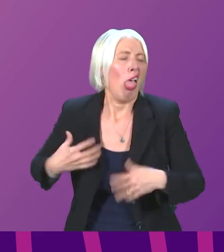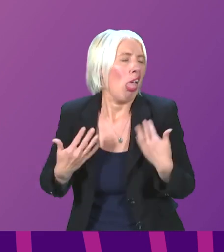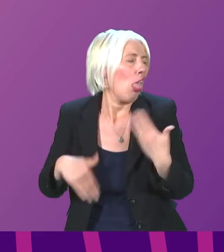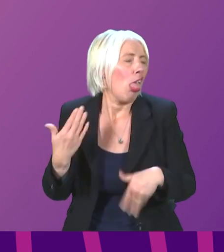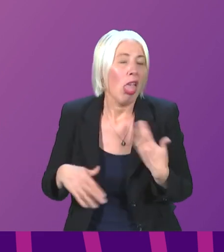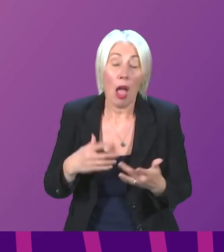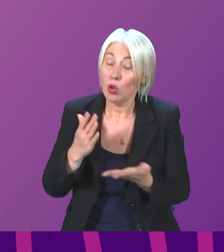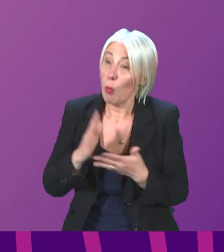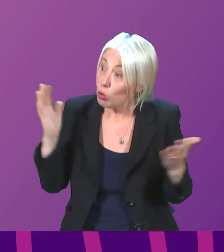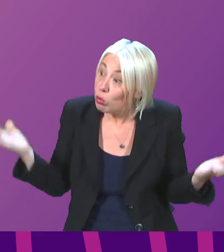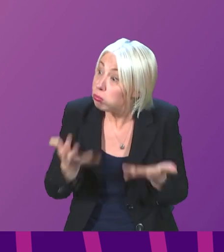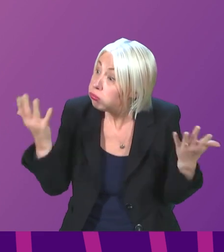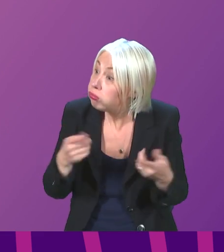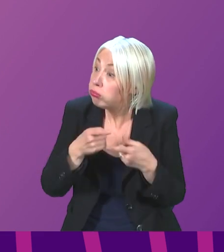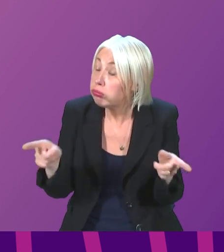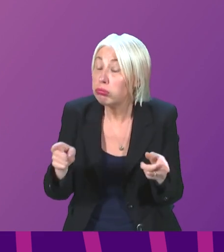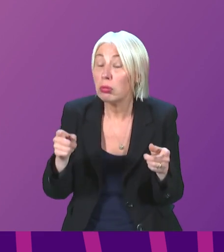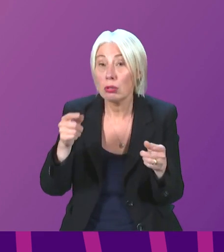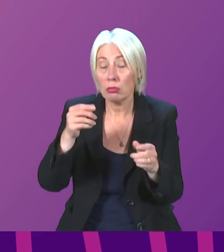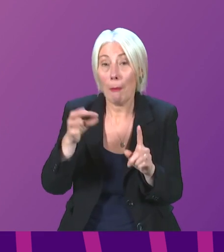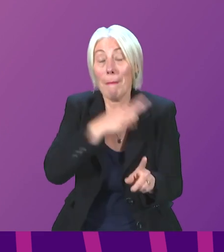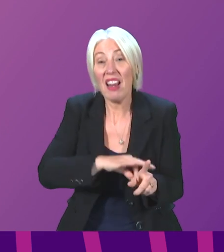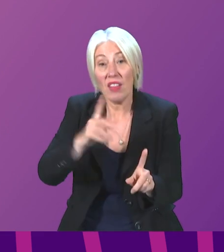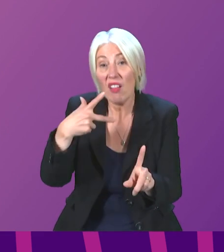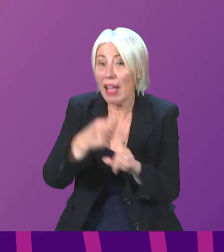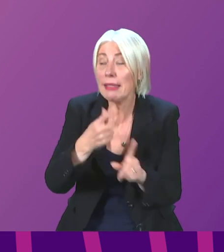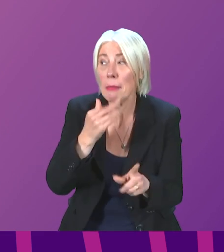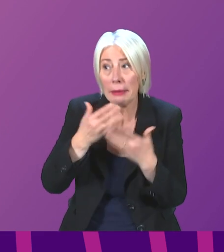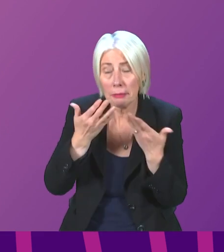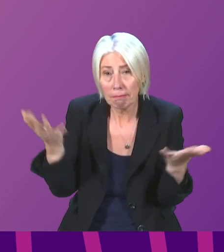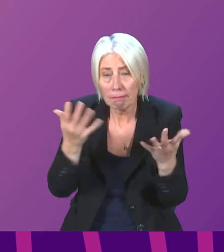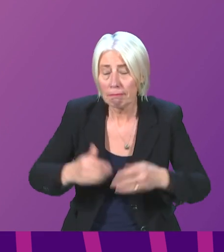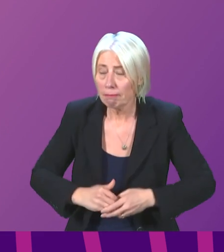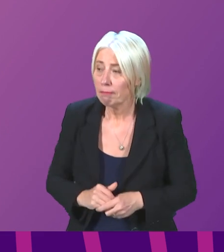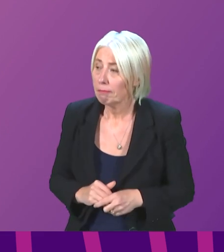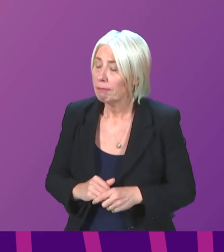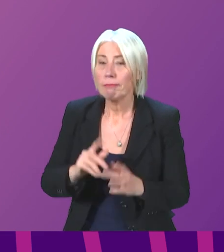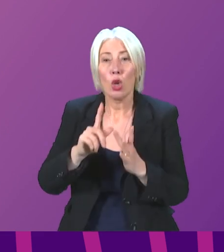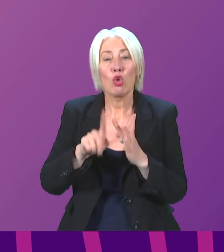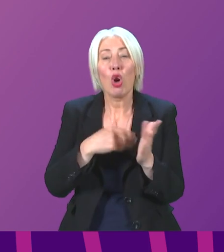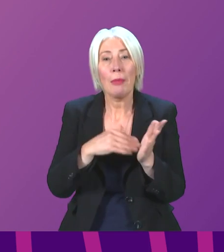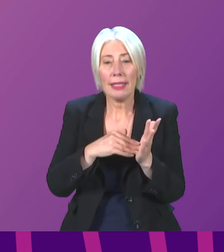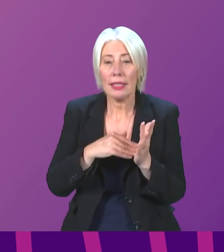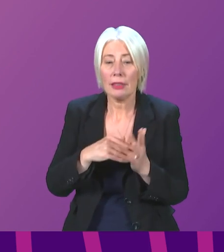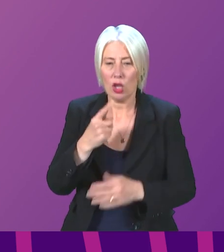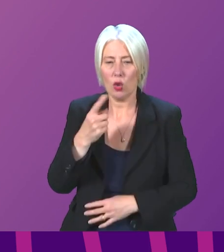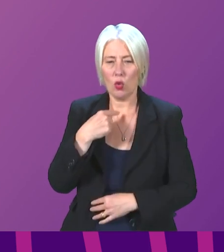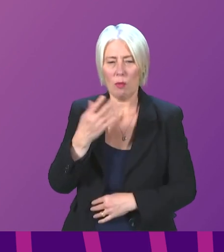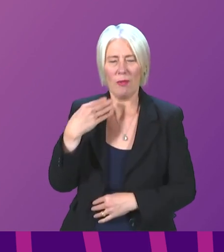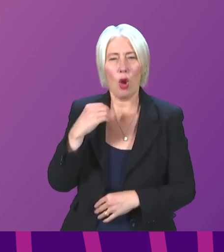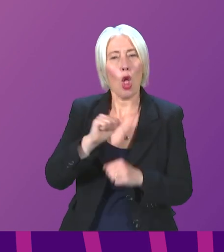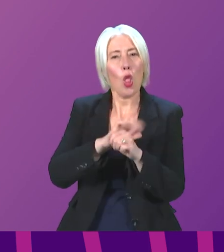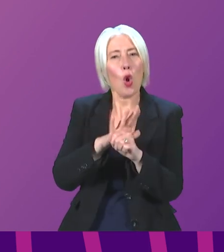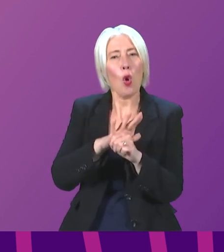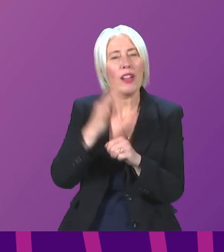communicate the benefits of taking up the vaccine. John Mason to be followed by Julian Mackay. Thank you very much. We were told previously at the COVID